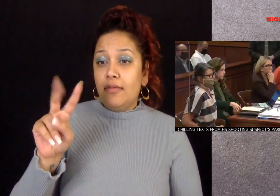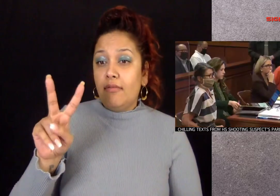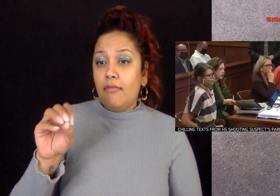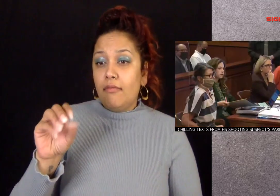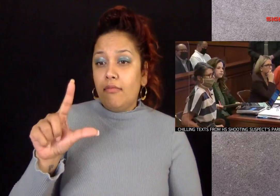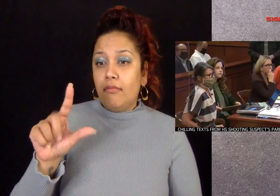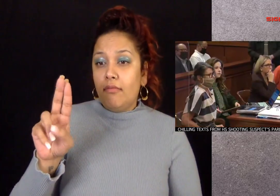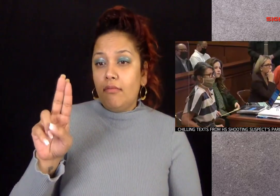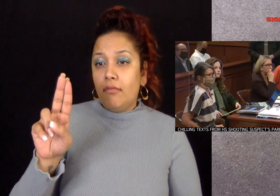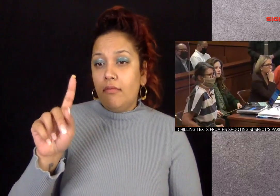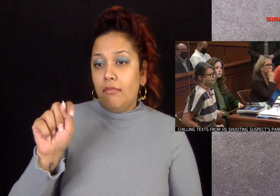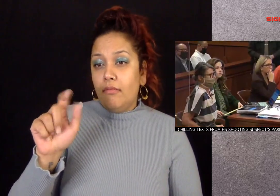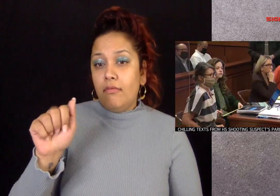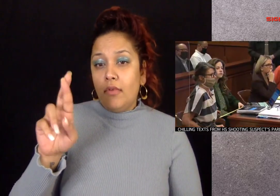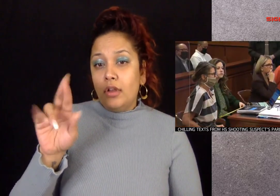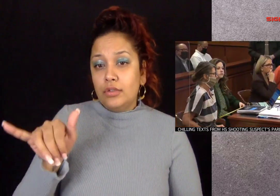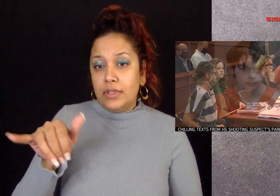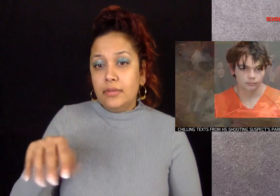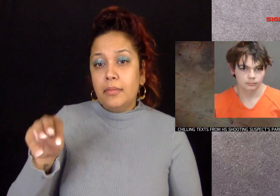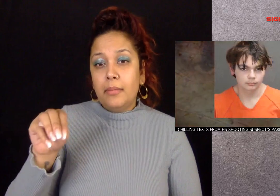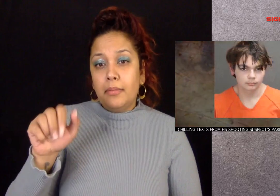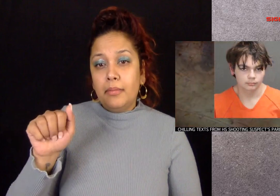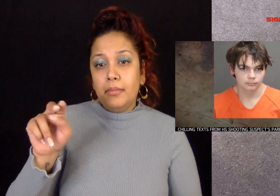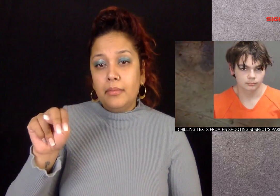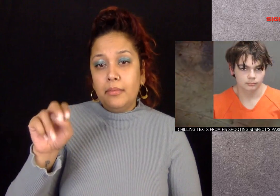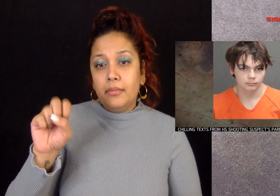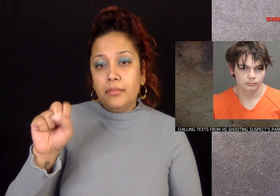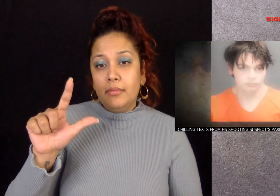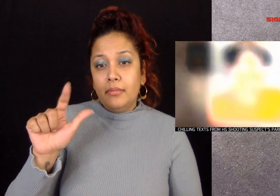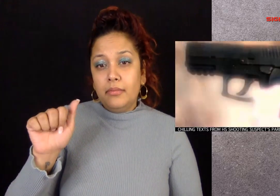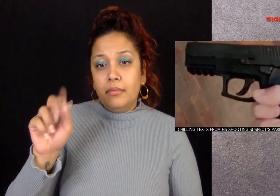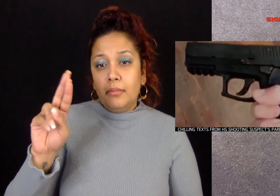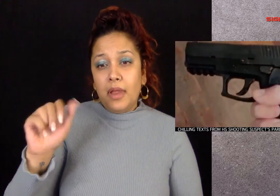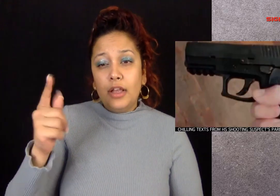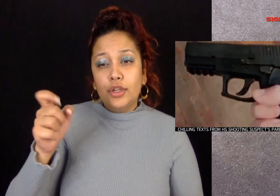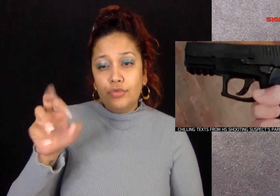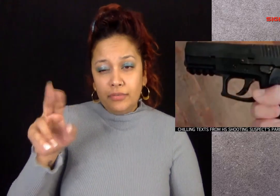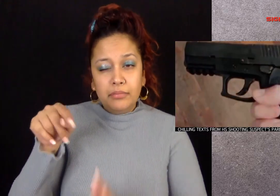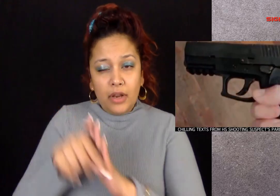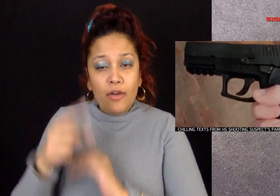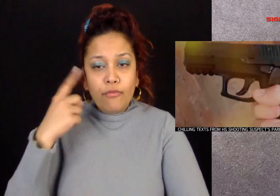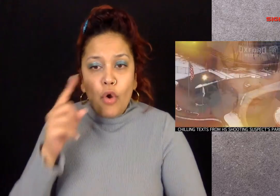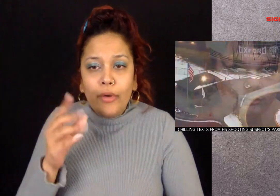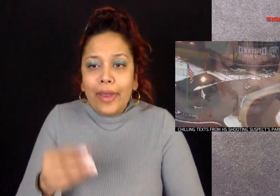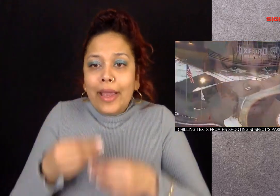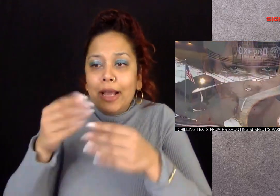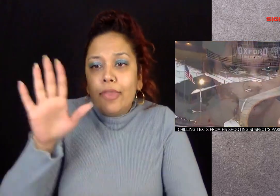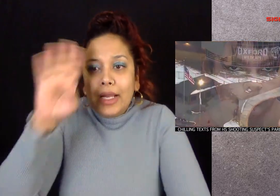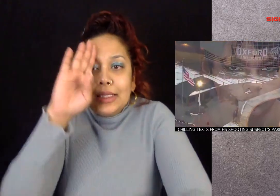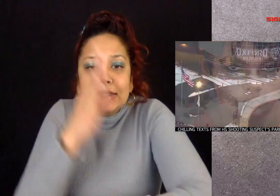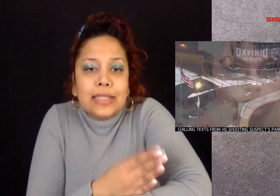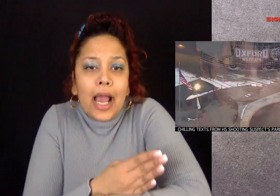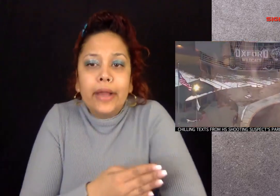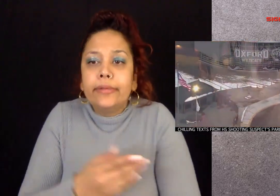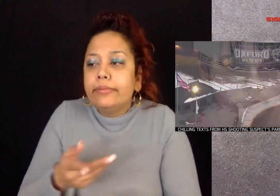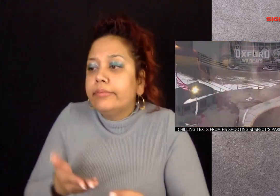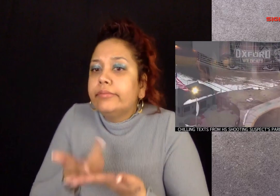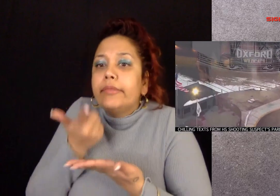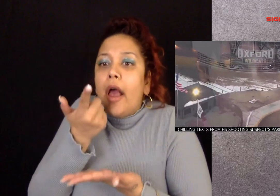charges of involuntary manslaughter for allegedly giving their son a